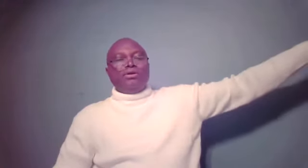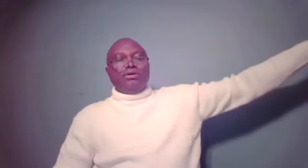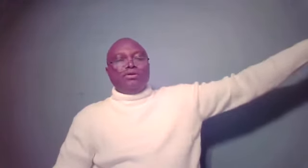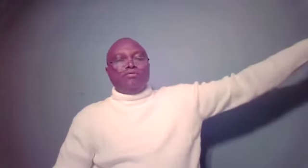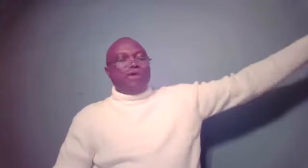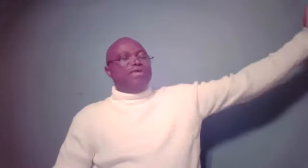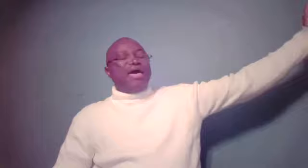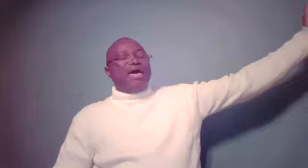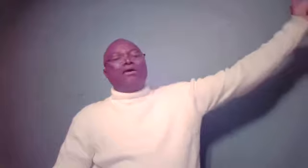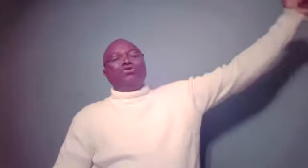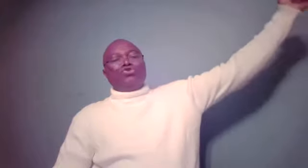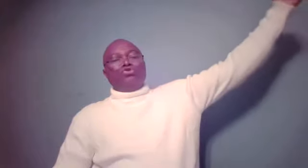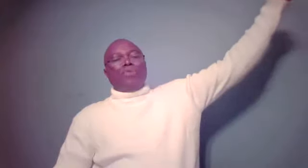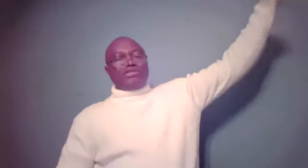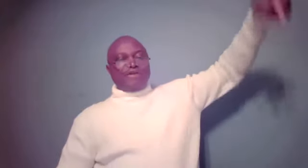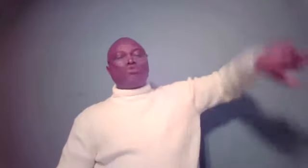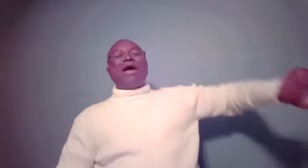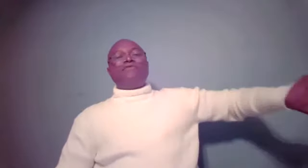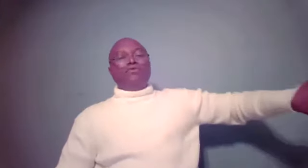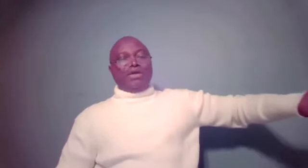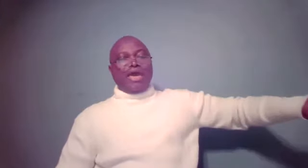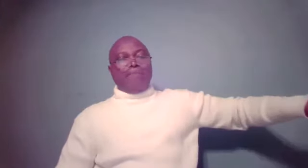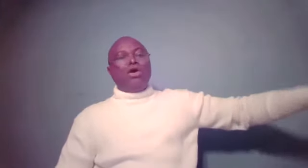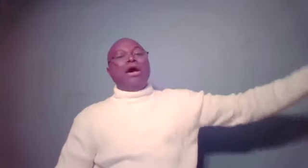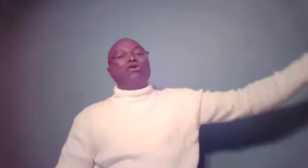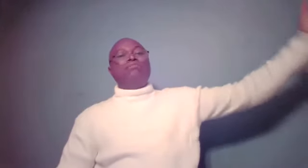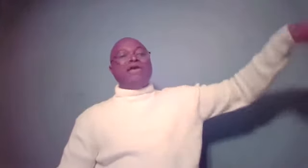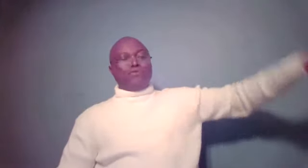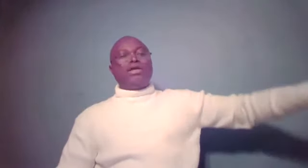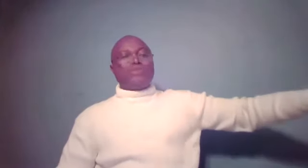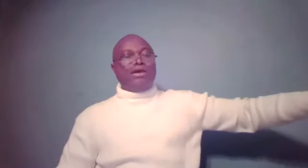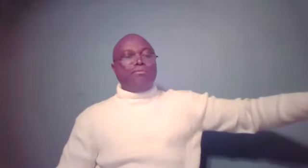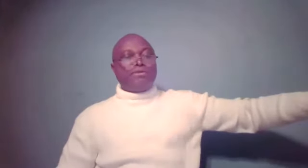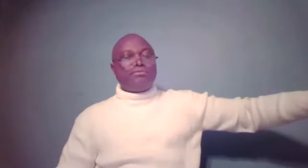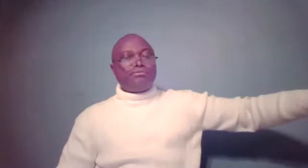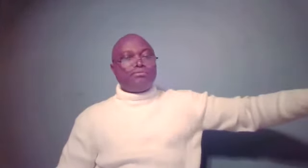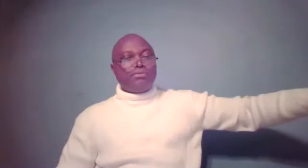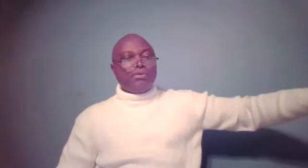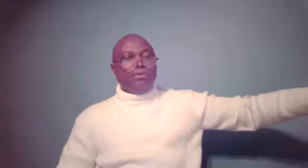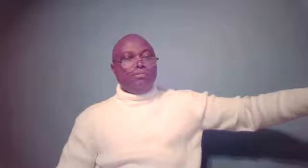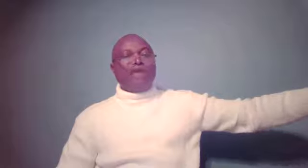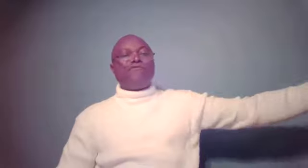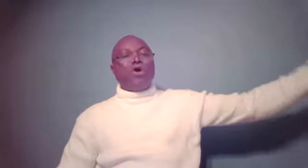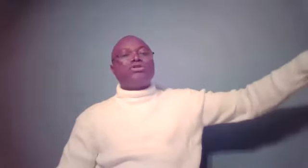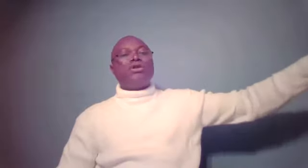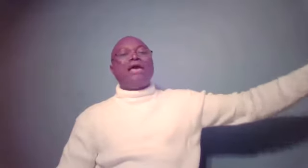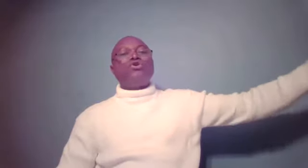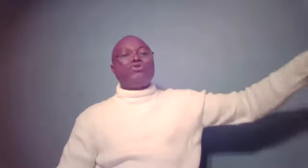from there to Potiphar's wife who became an unmindful destiny helper, by falsely accusing